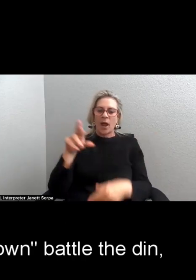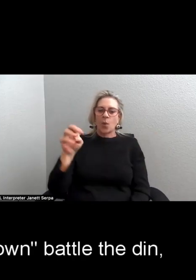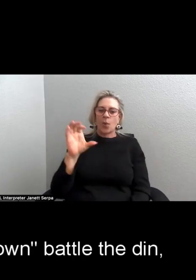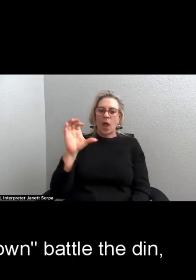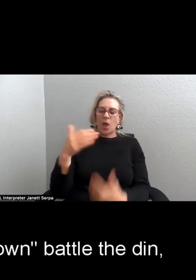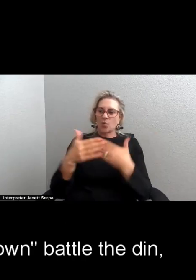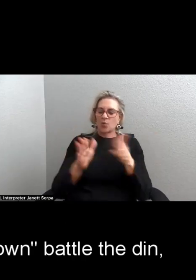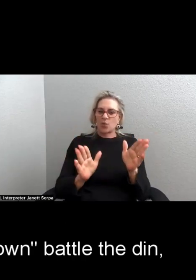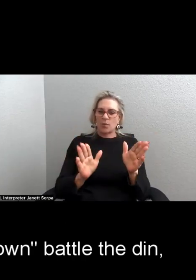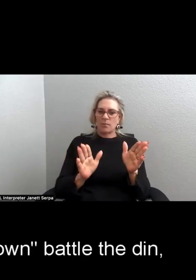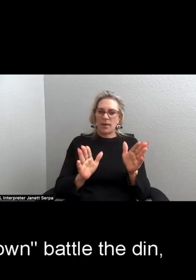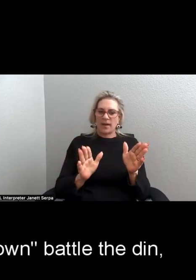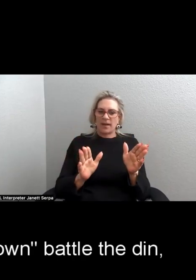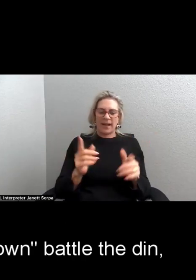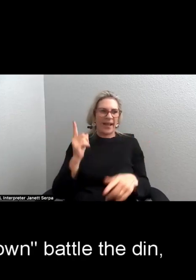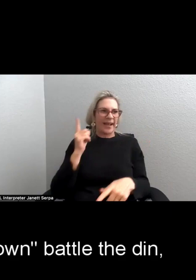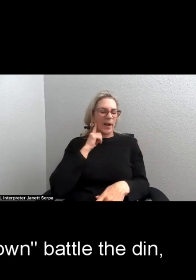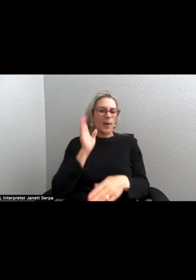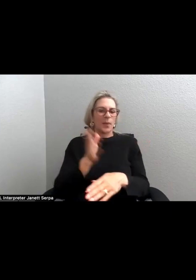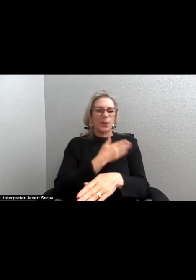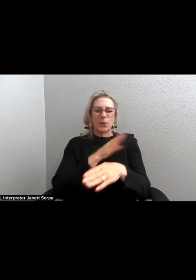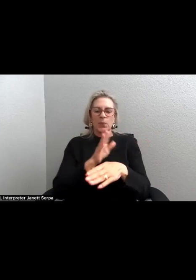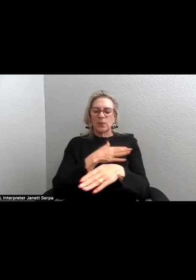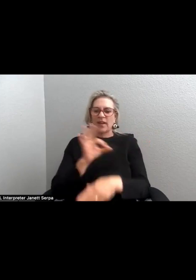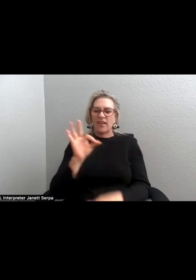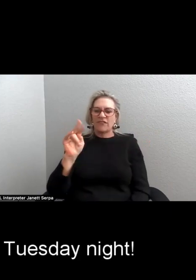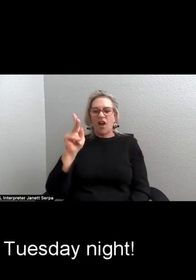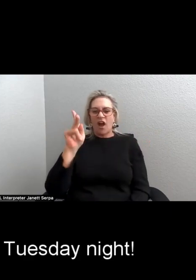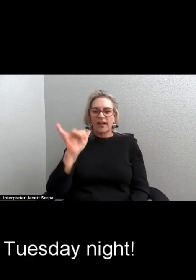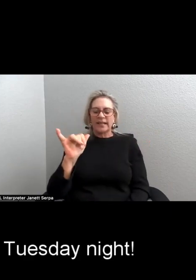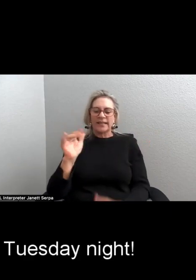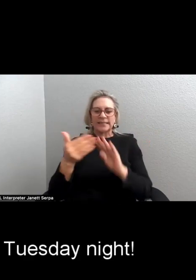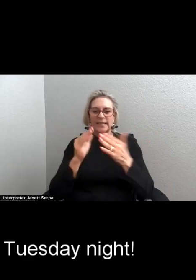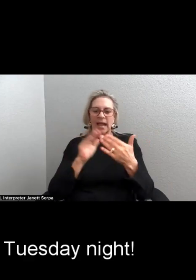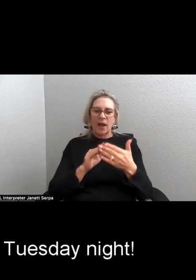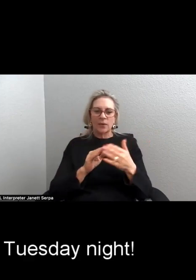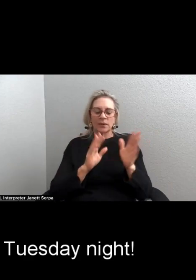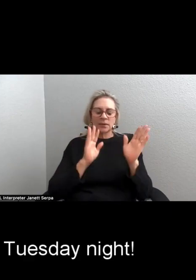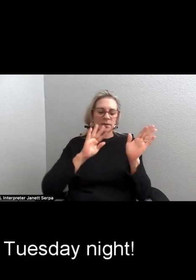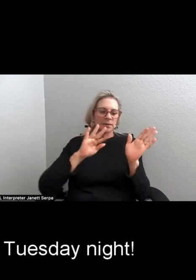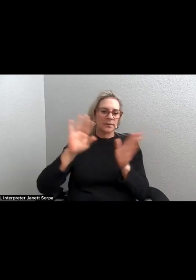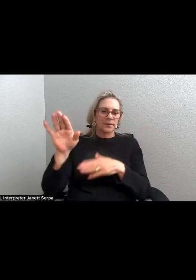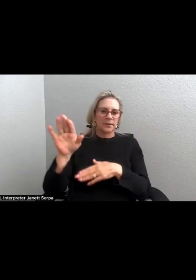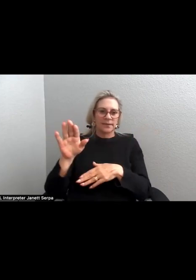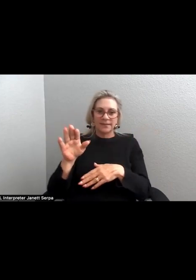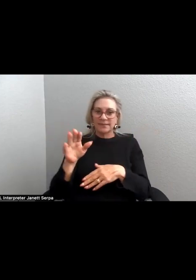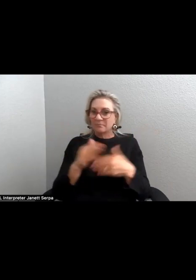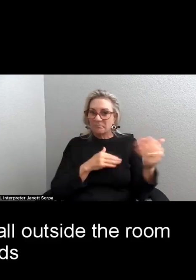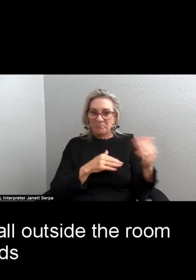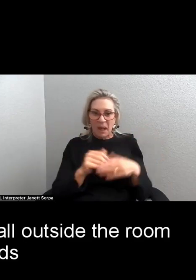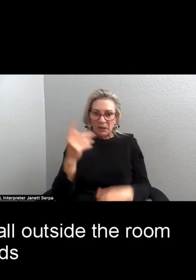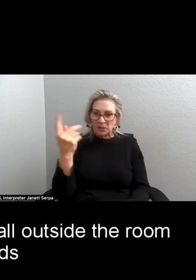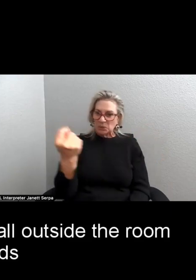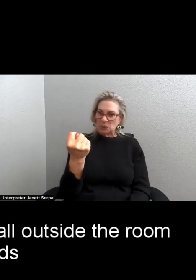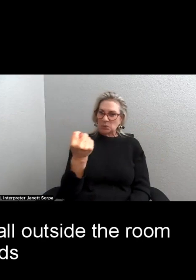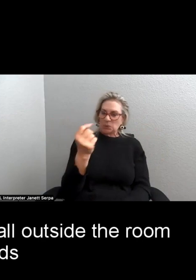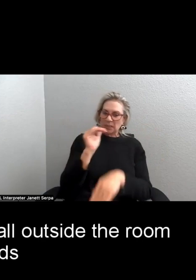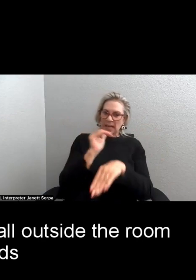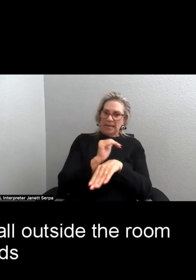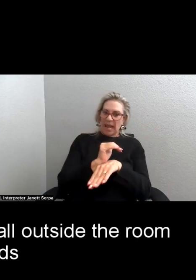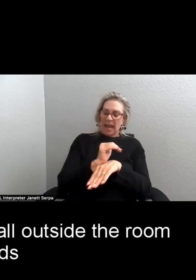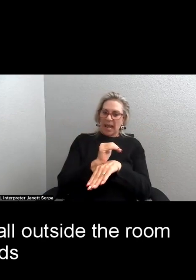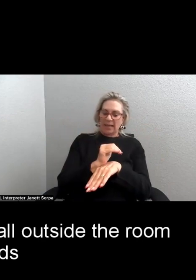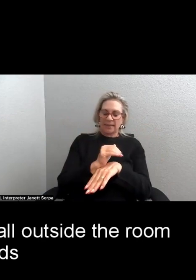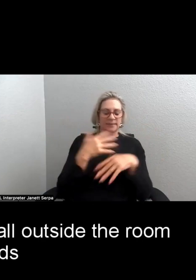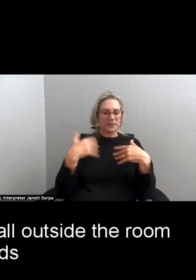Strains of funky town battle the din. Never mind it's a Tuesday night. The banner on the